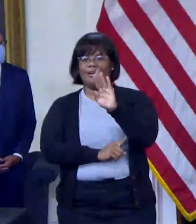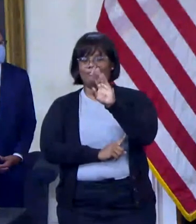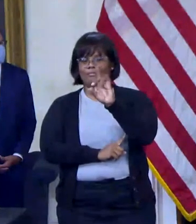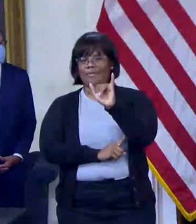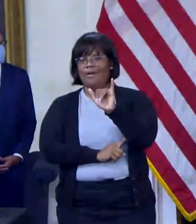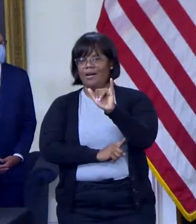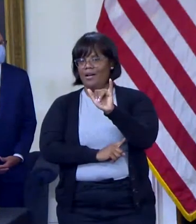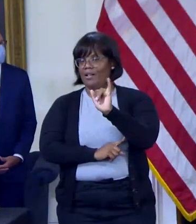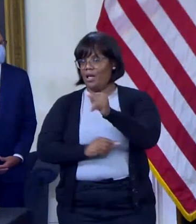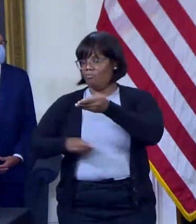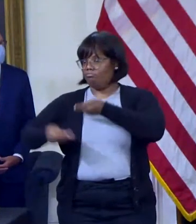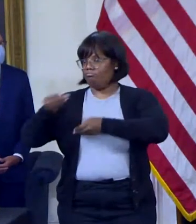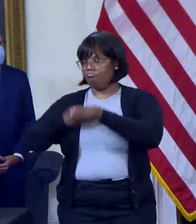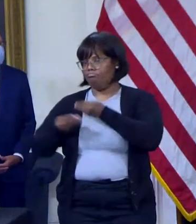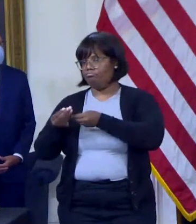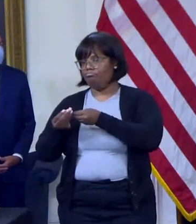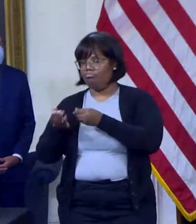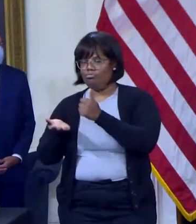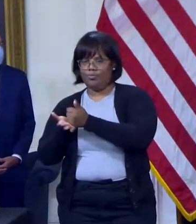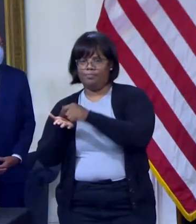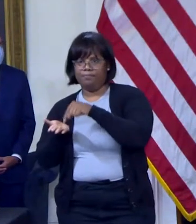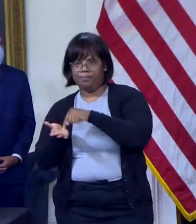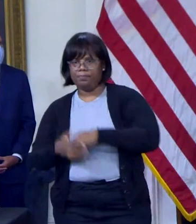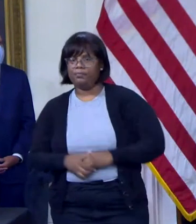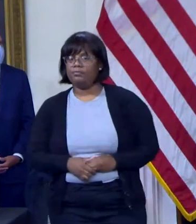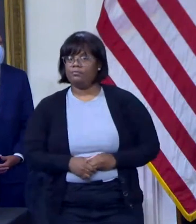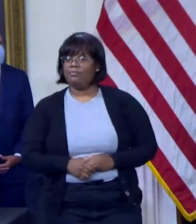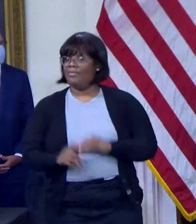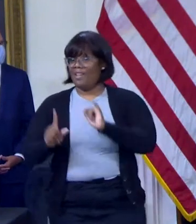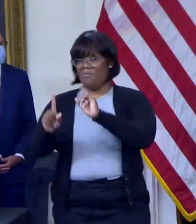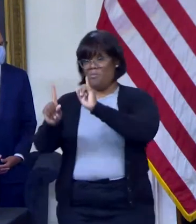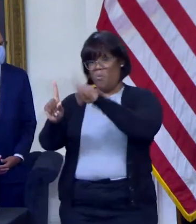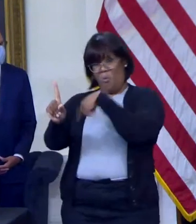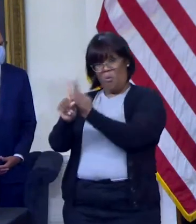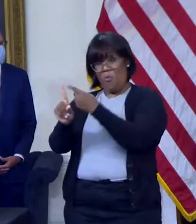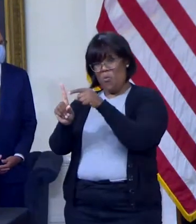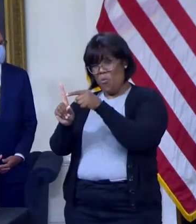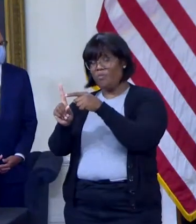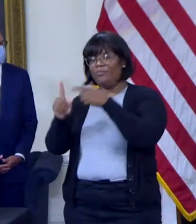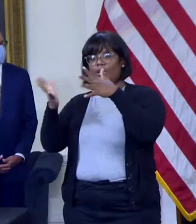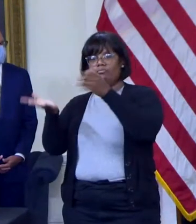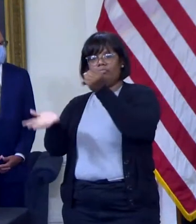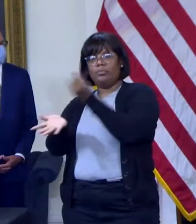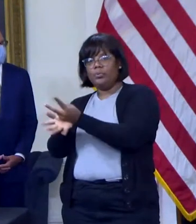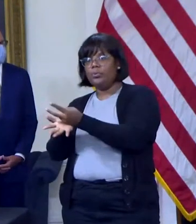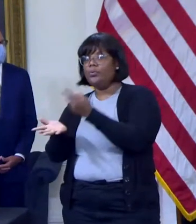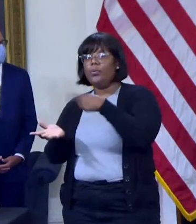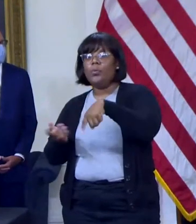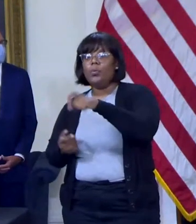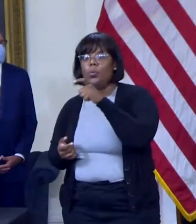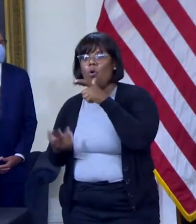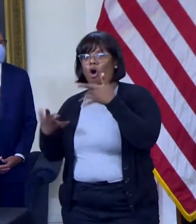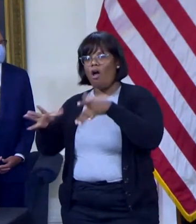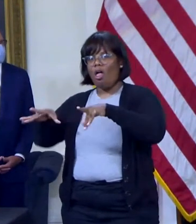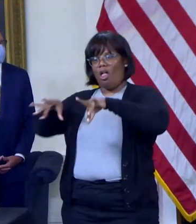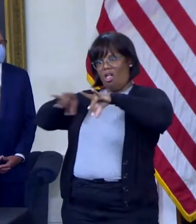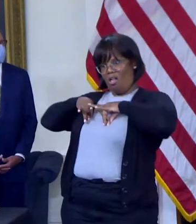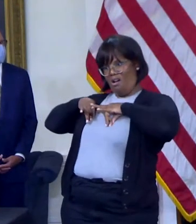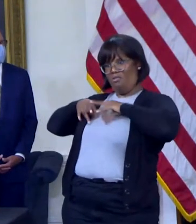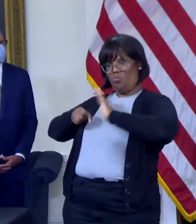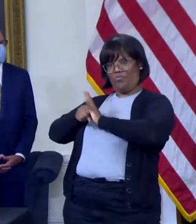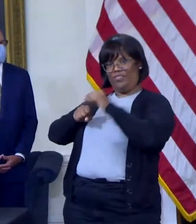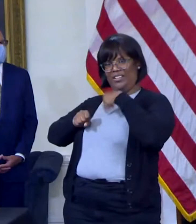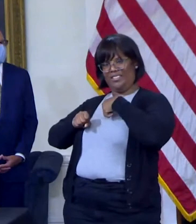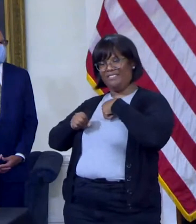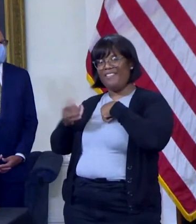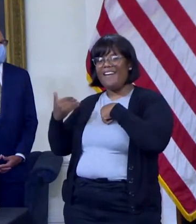Monoclonal antibody therapy is the only approved effective therapy for symptomatic COVID-19 patients who are not yet hospitalized.